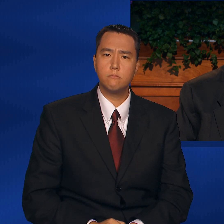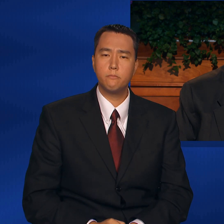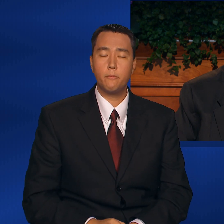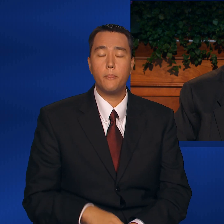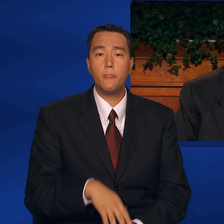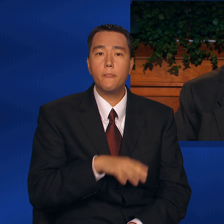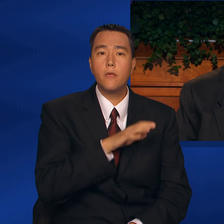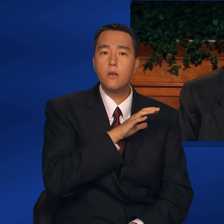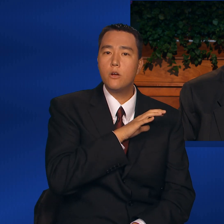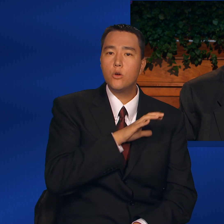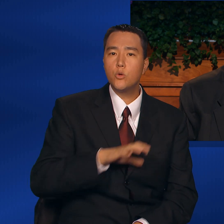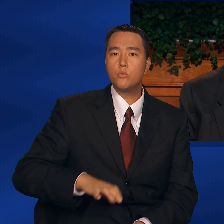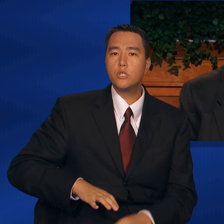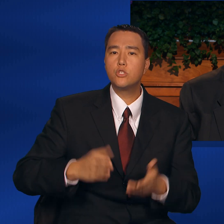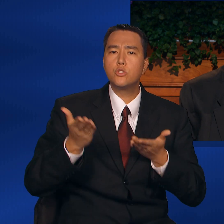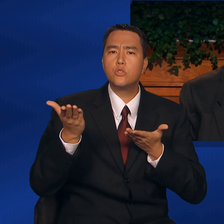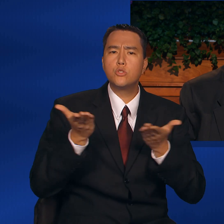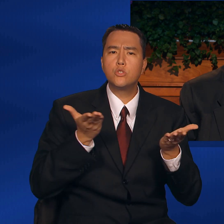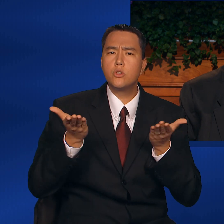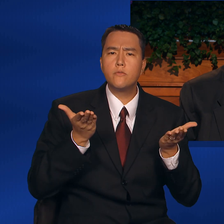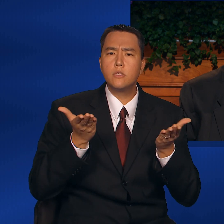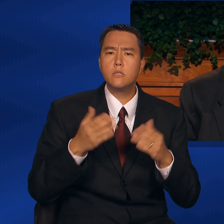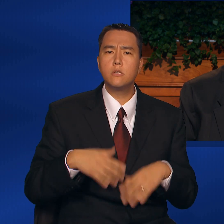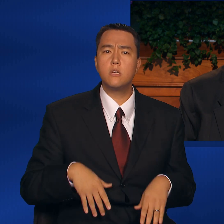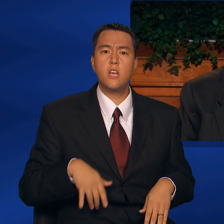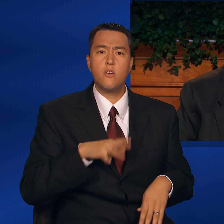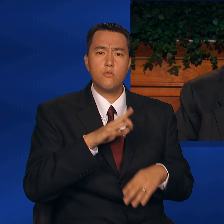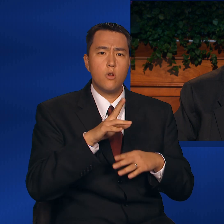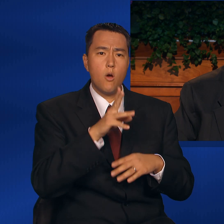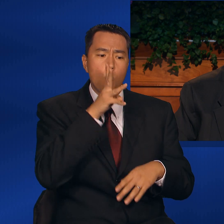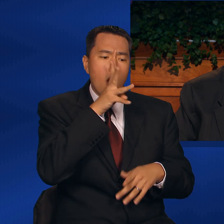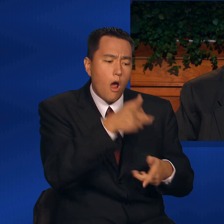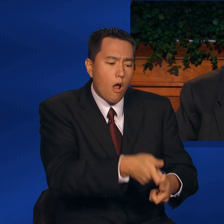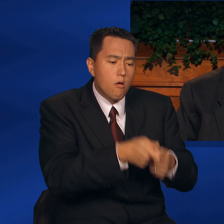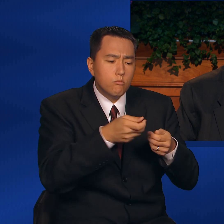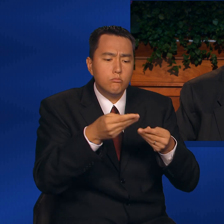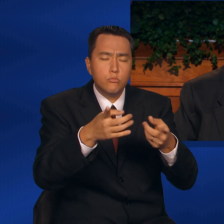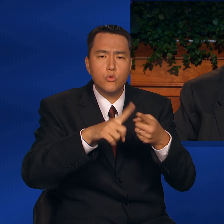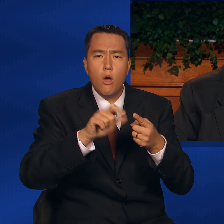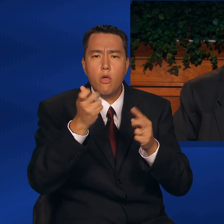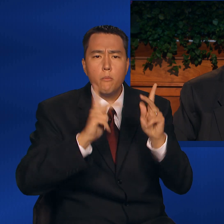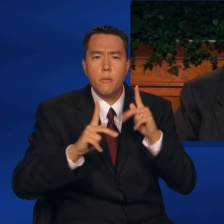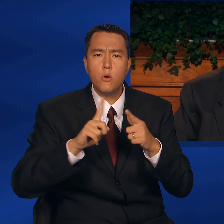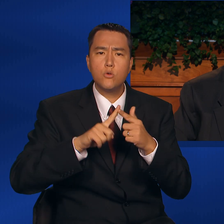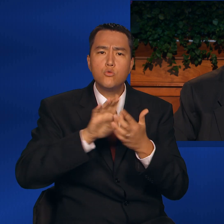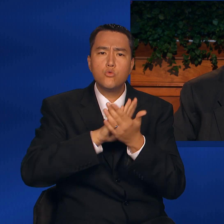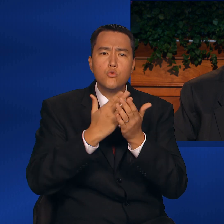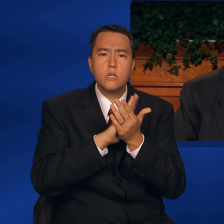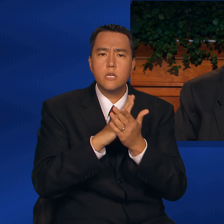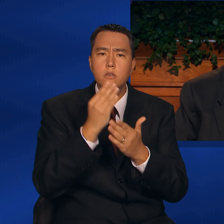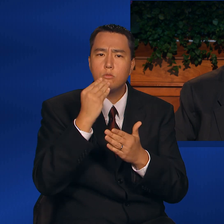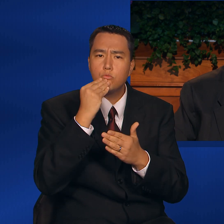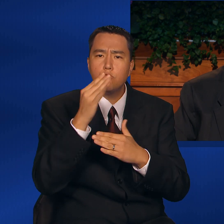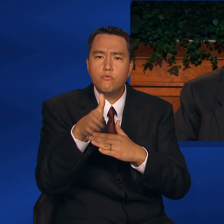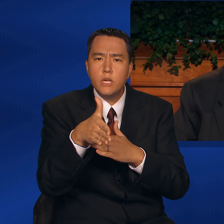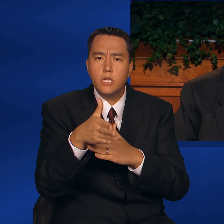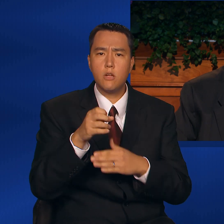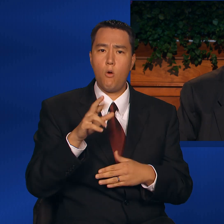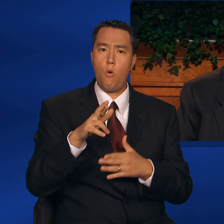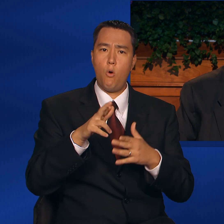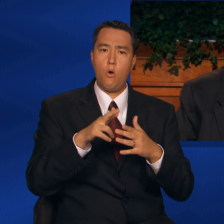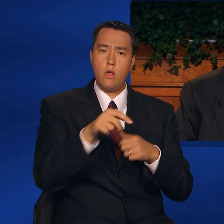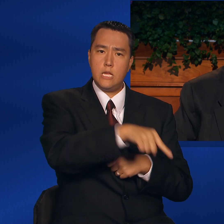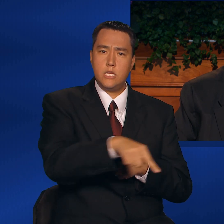Christian service. Rather drawing water from a well, cooking a meal of fish, or washing